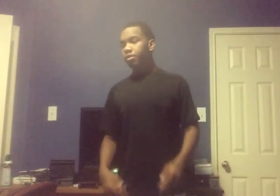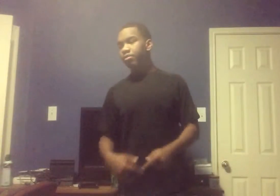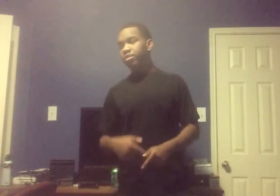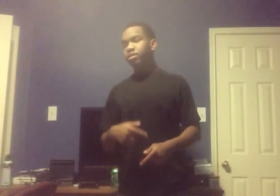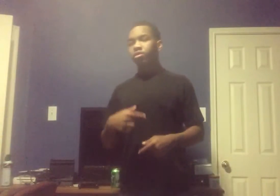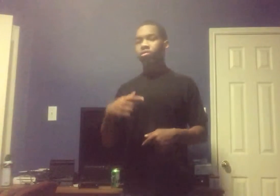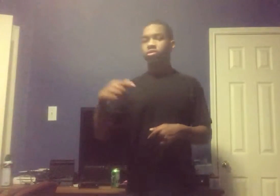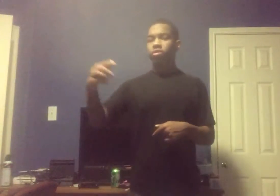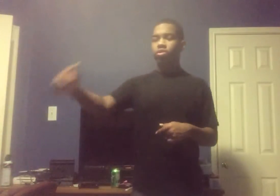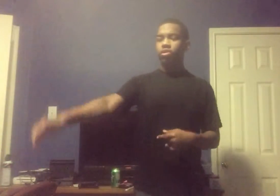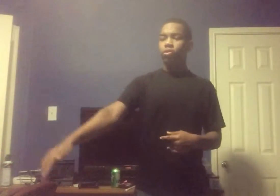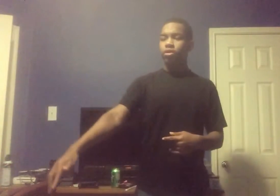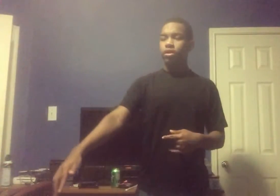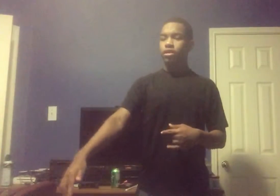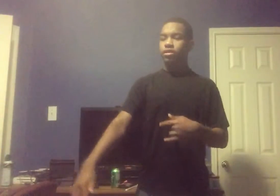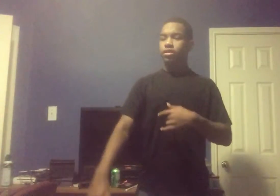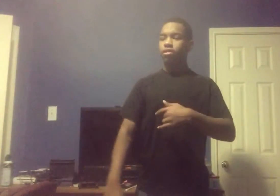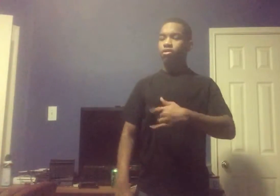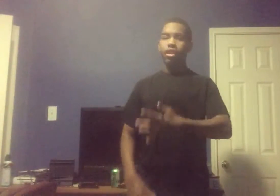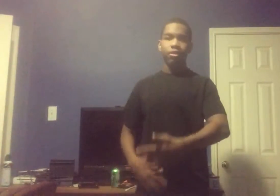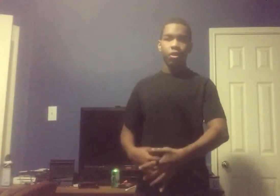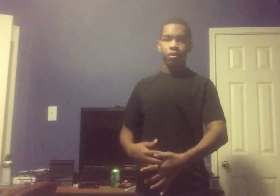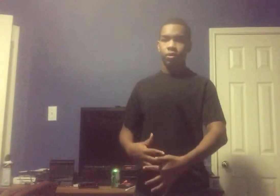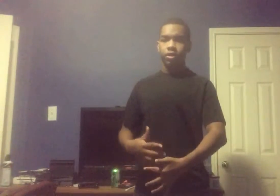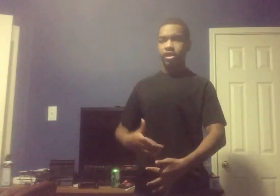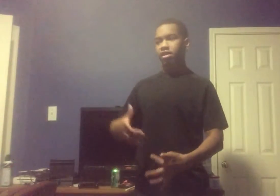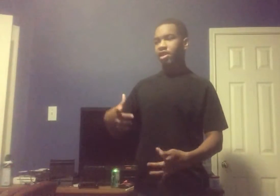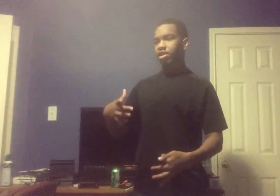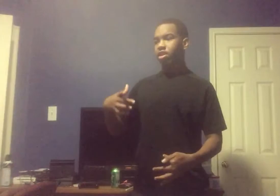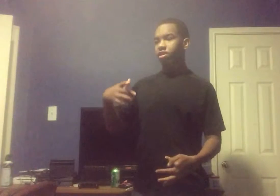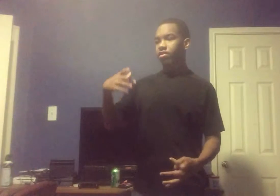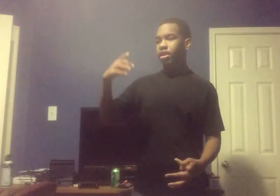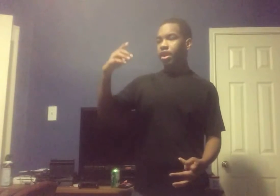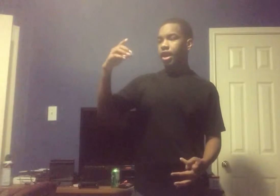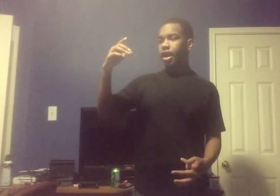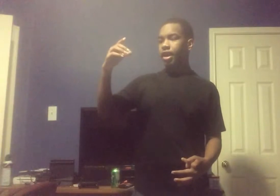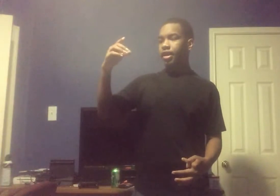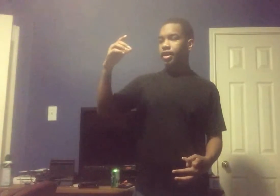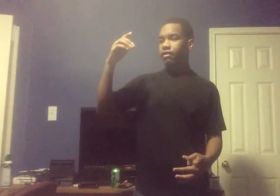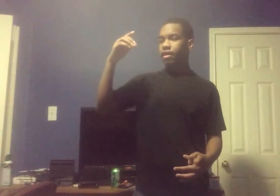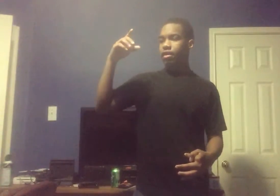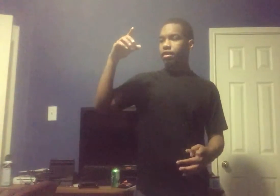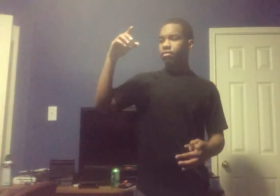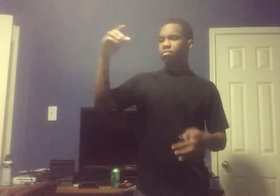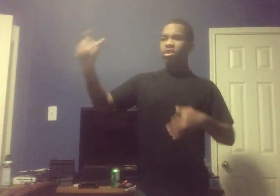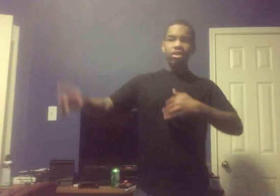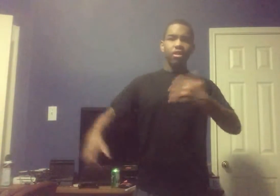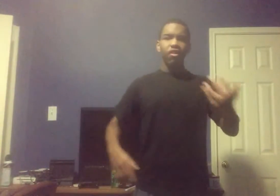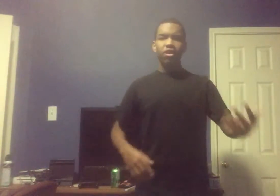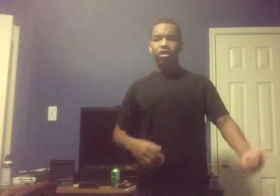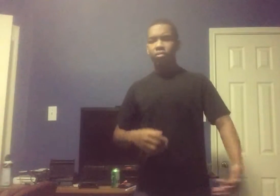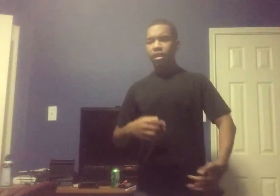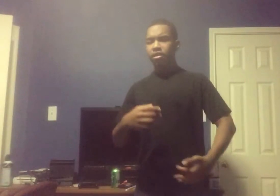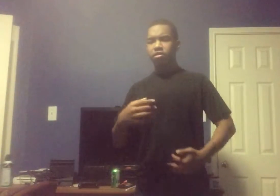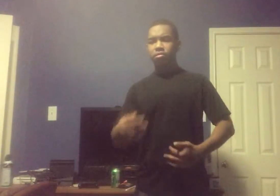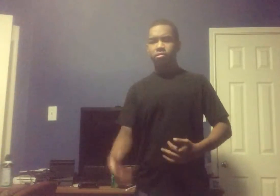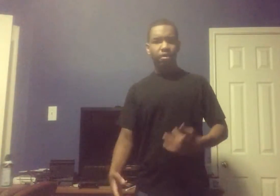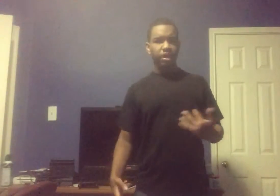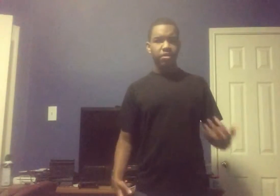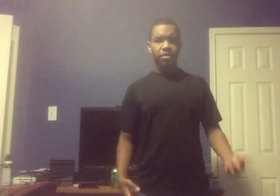we pretty much just go through Through the woods Terricola woods As I like to call him And You know, he find out He find out some Enemies